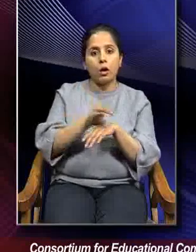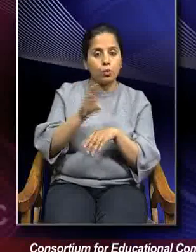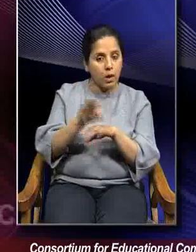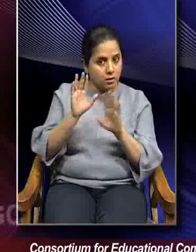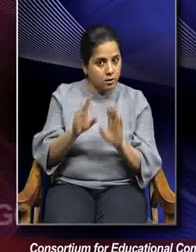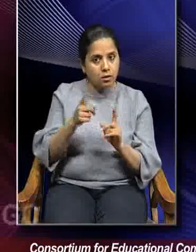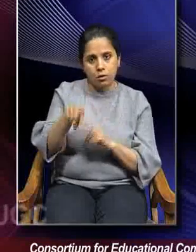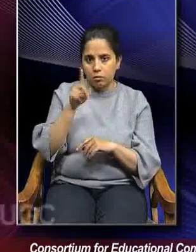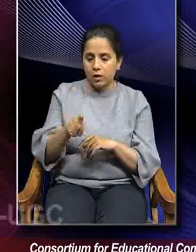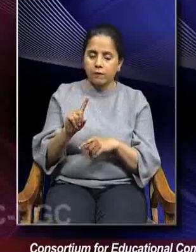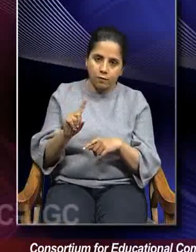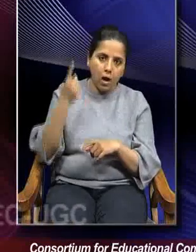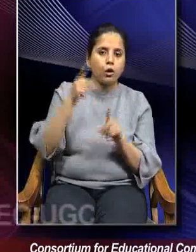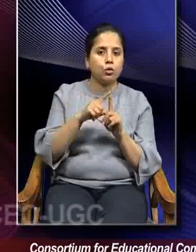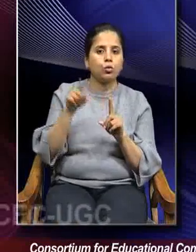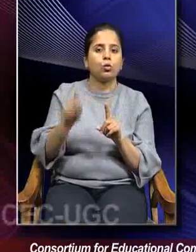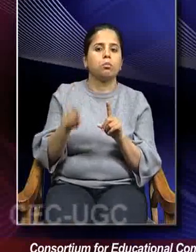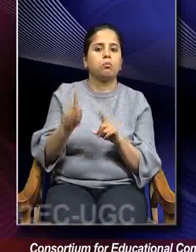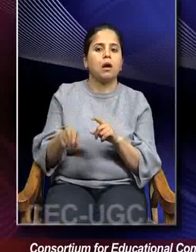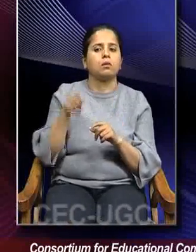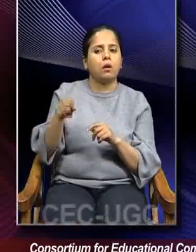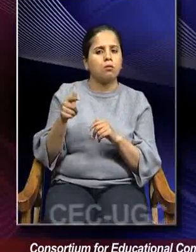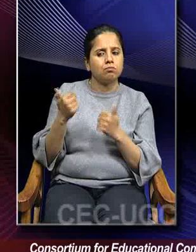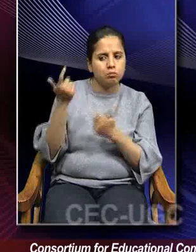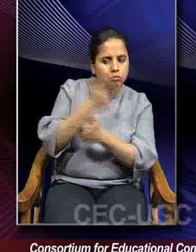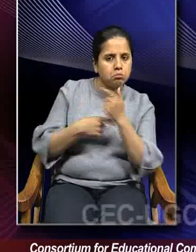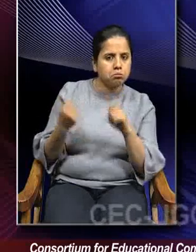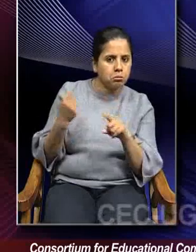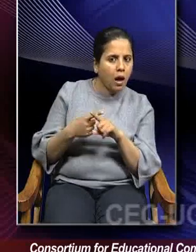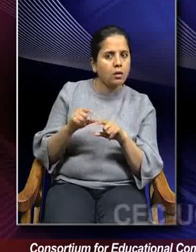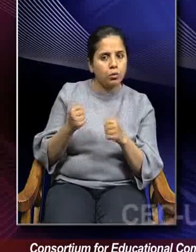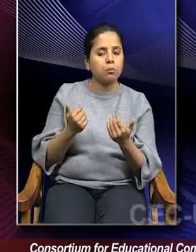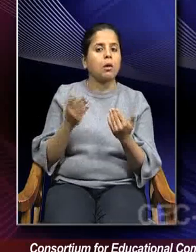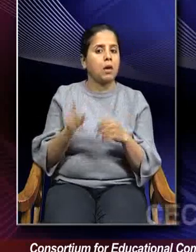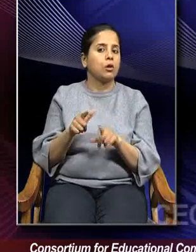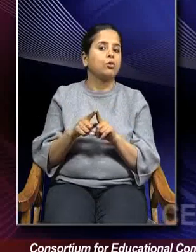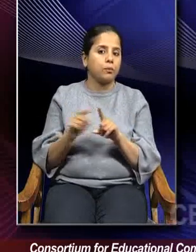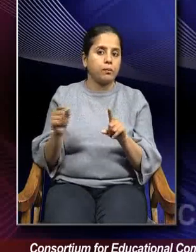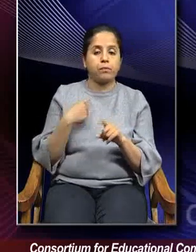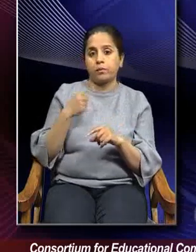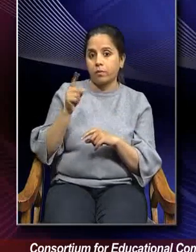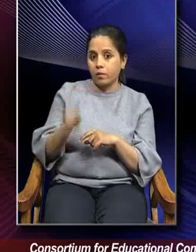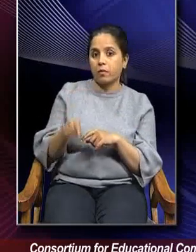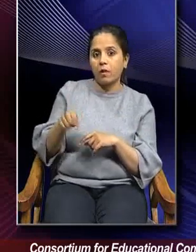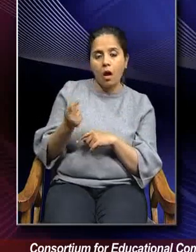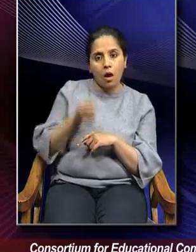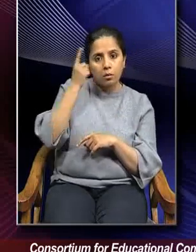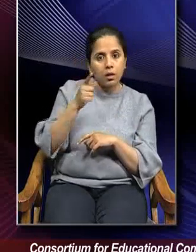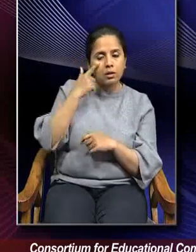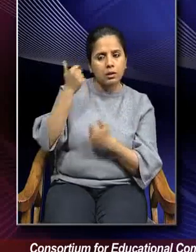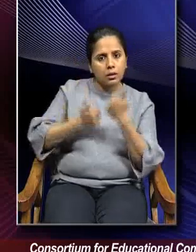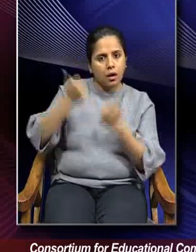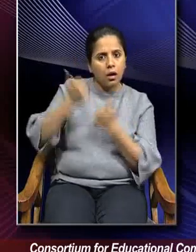you have to first do their competency mapping. We need to first understand or test their